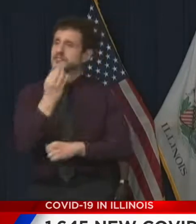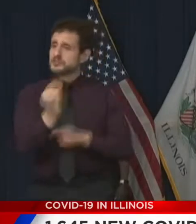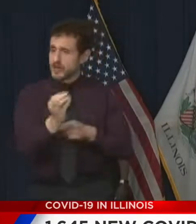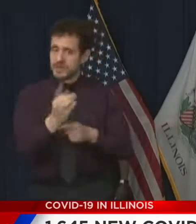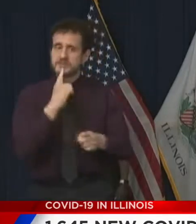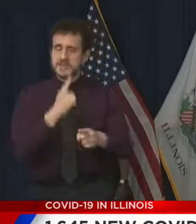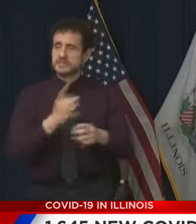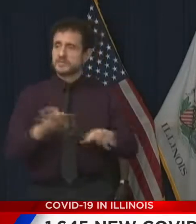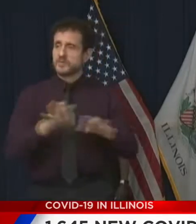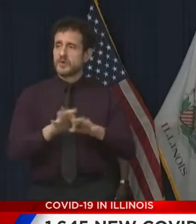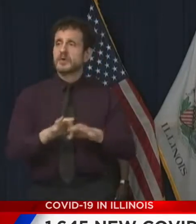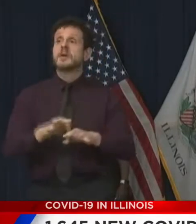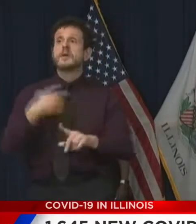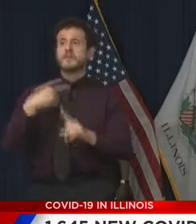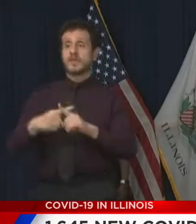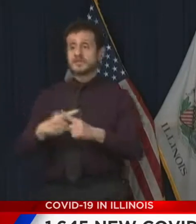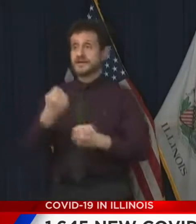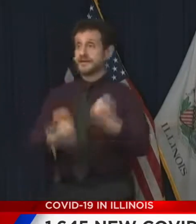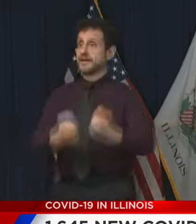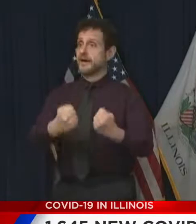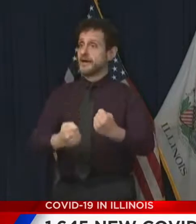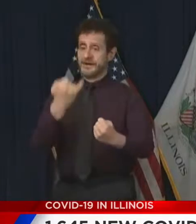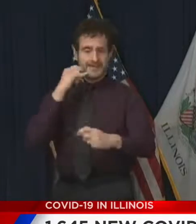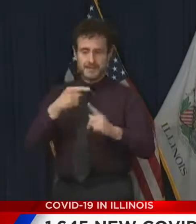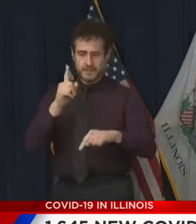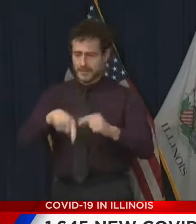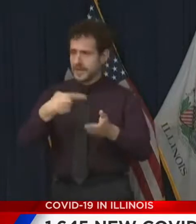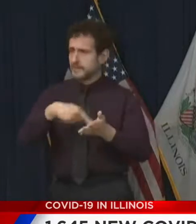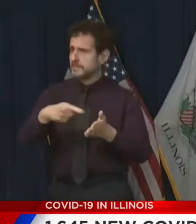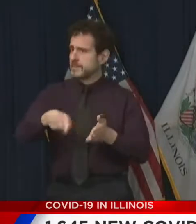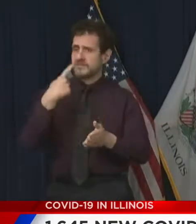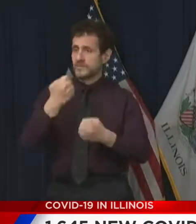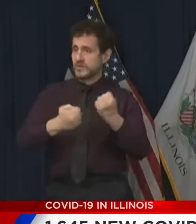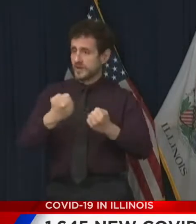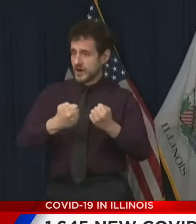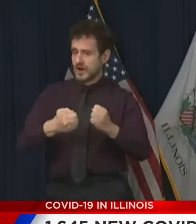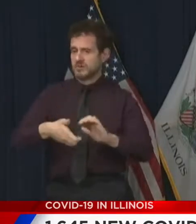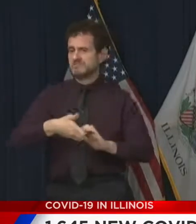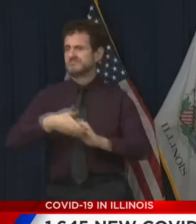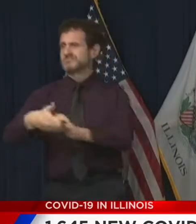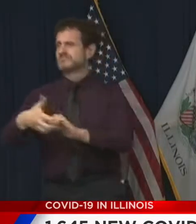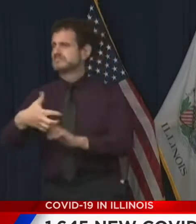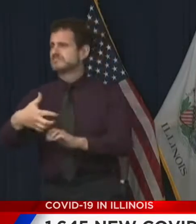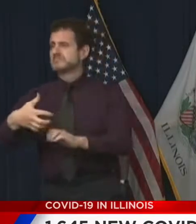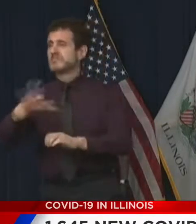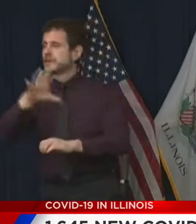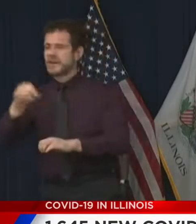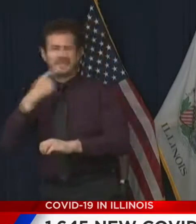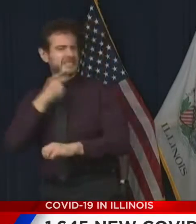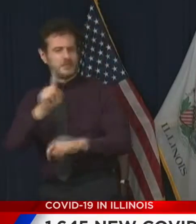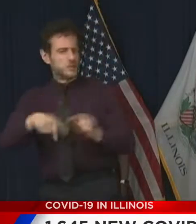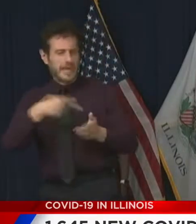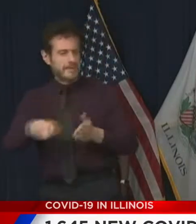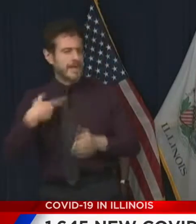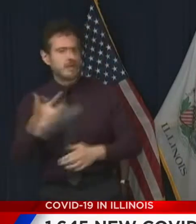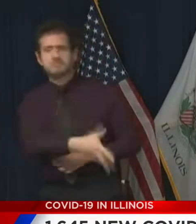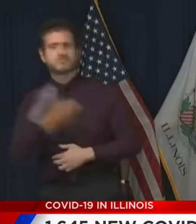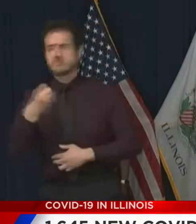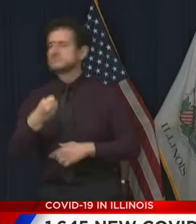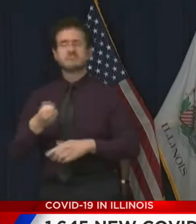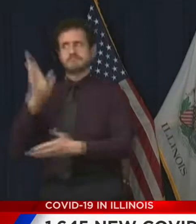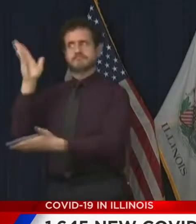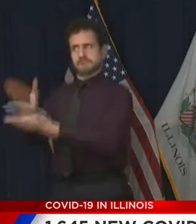vehicle repossessions and launched new small business support programs. In June, we expanded